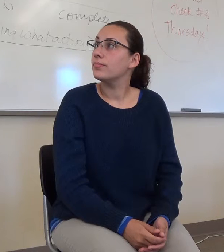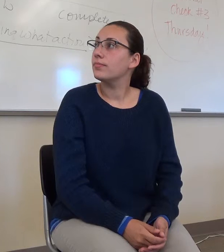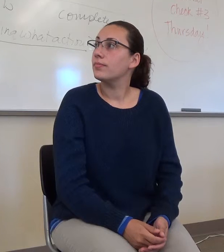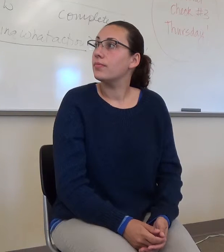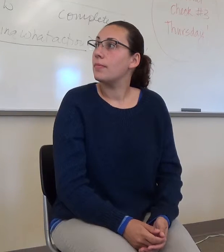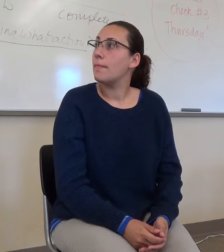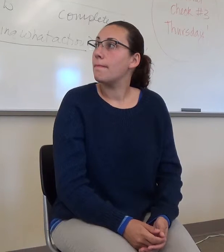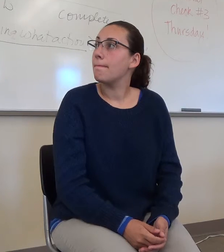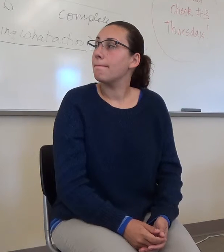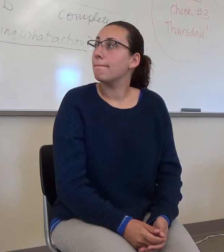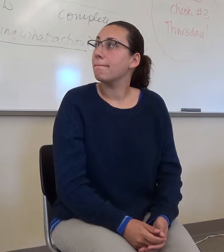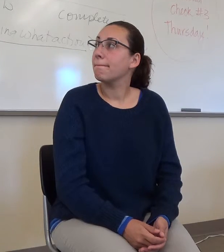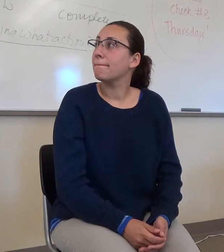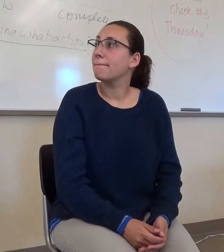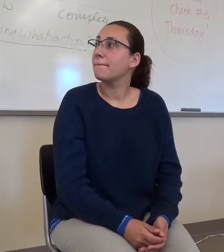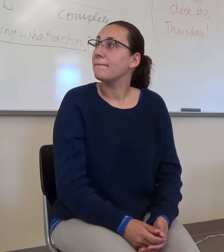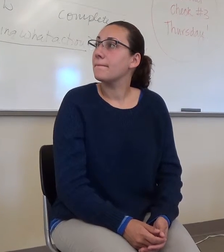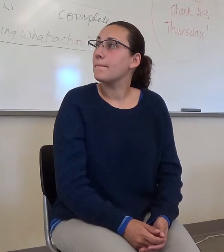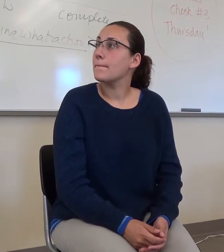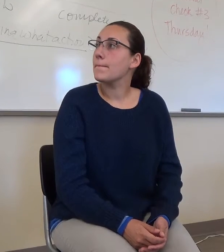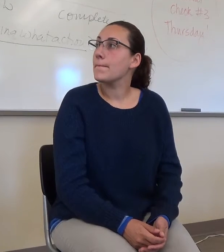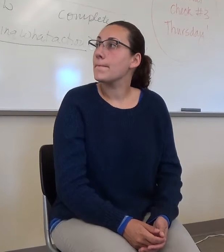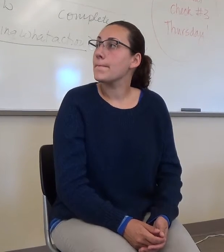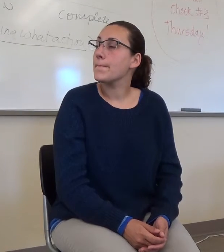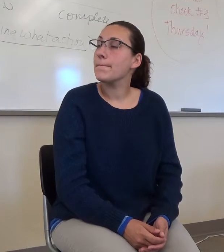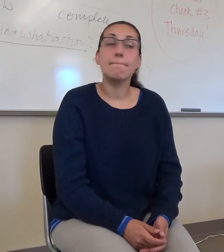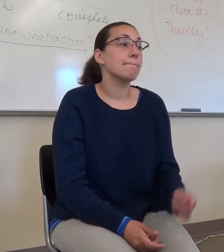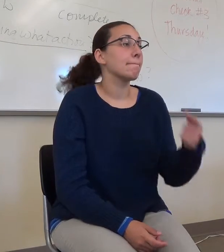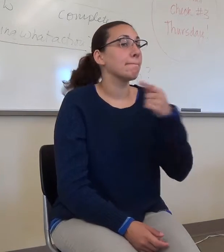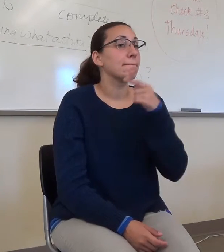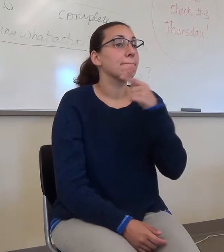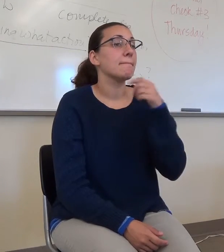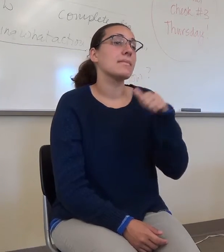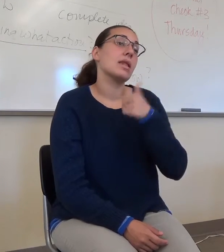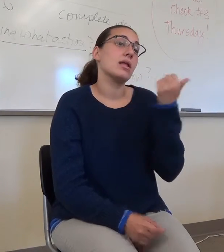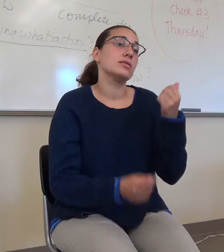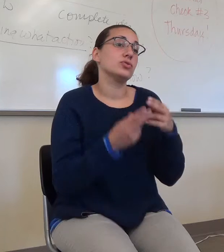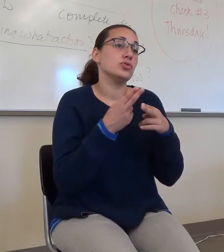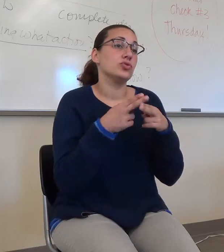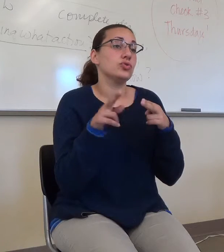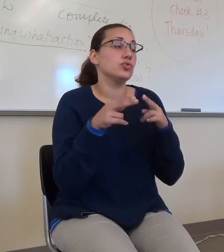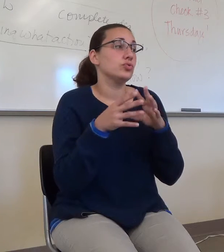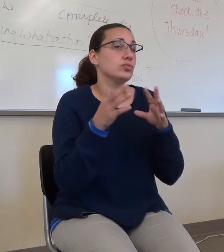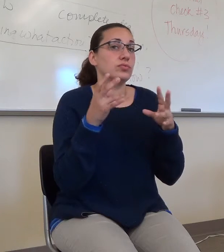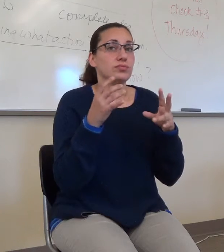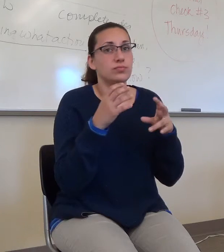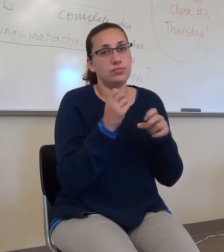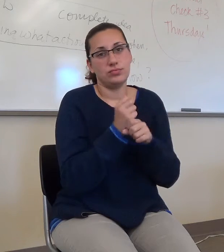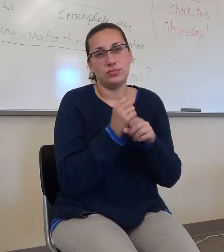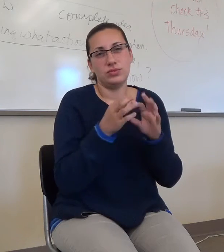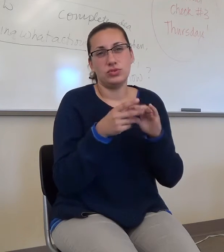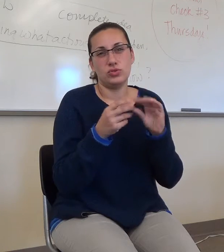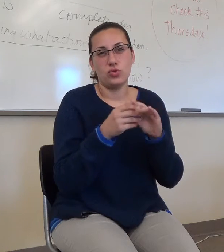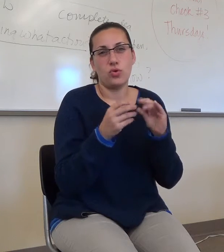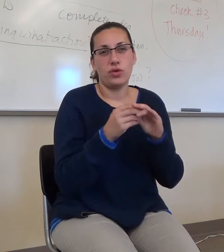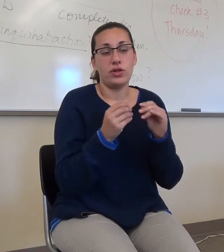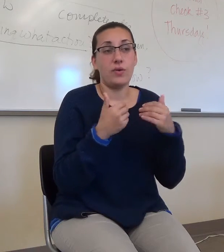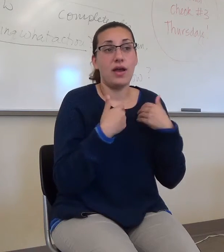So this one is another short one where you have two kind of